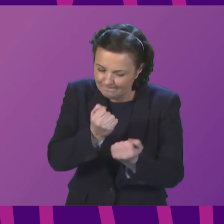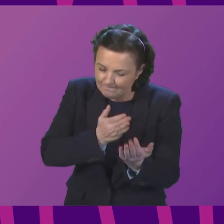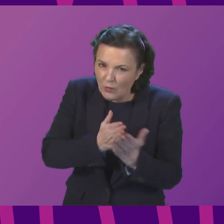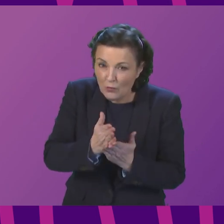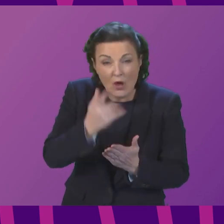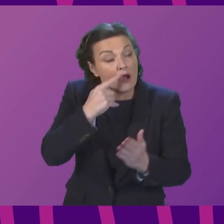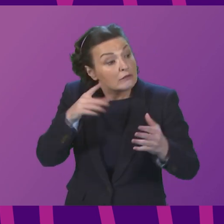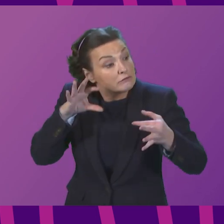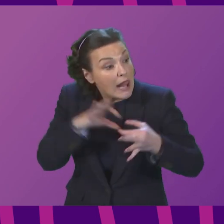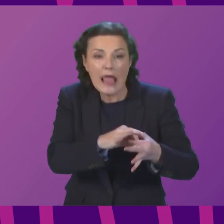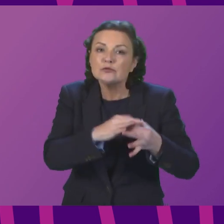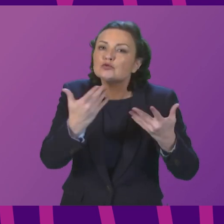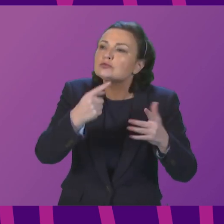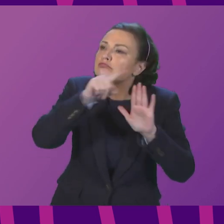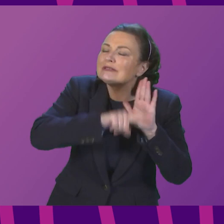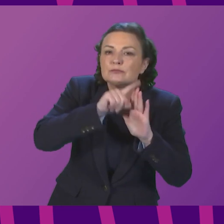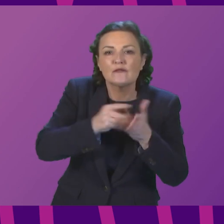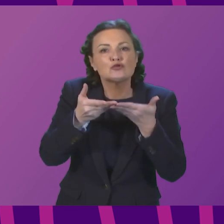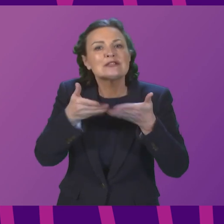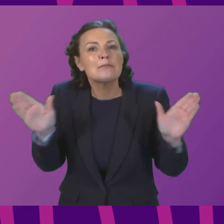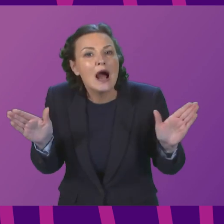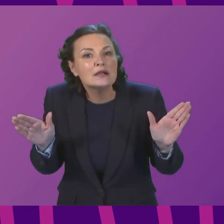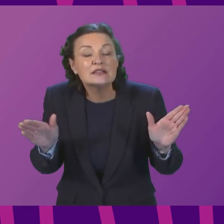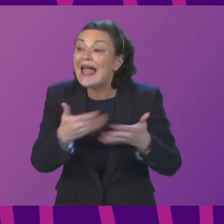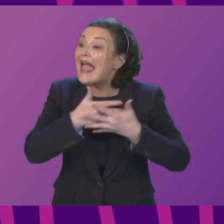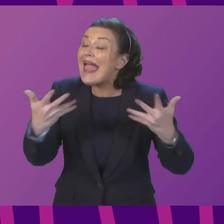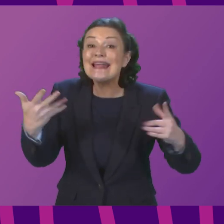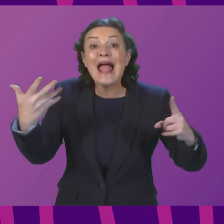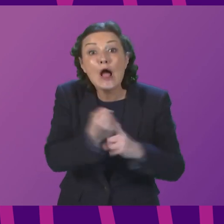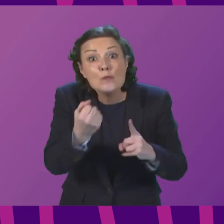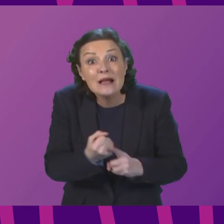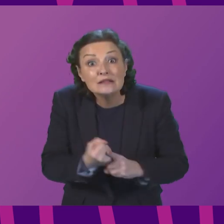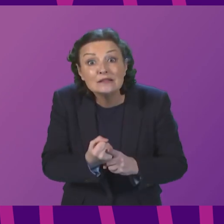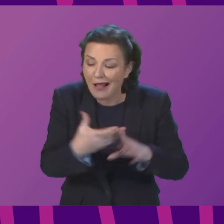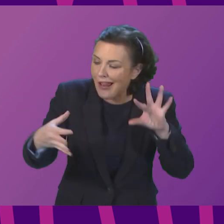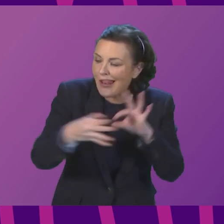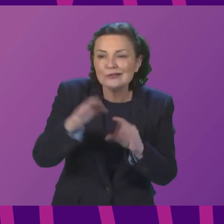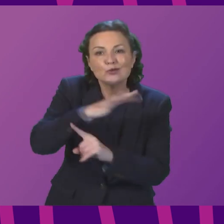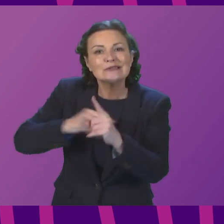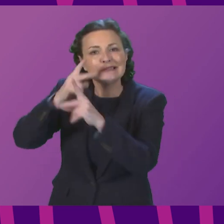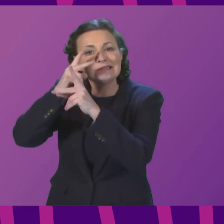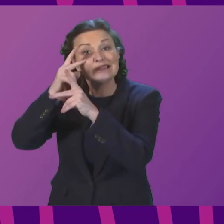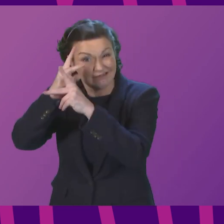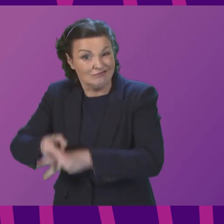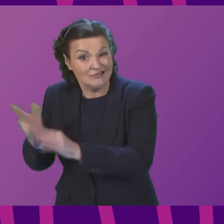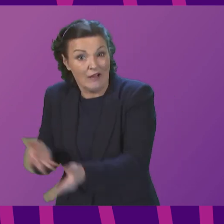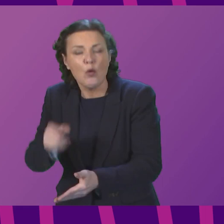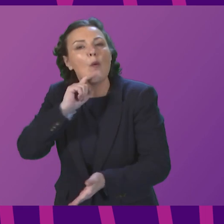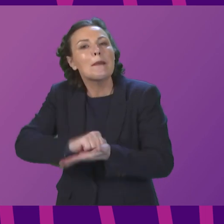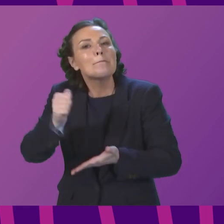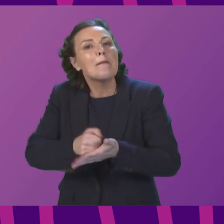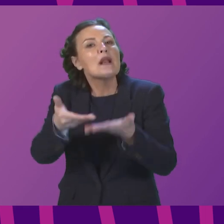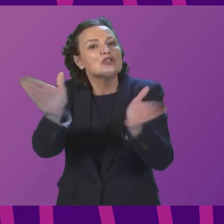transparency. Any outputs procured in relation to the National Care Service will be published to make sure that they are publicly available. Jackie Bailey.